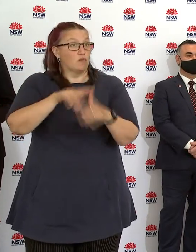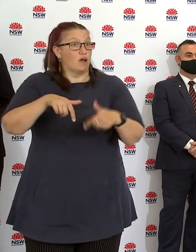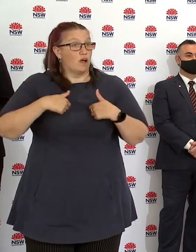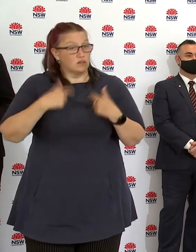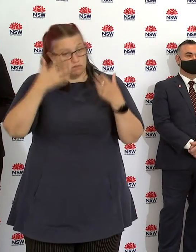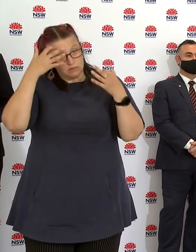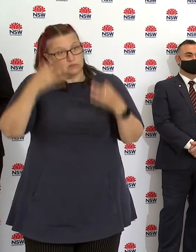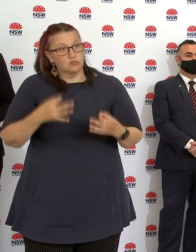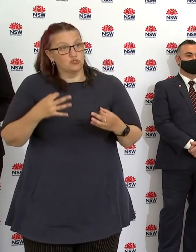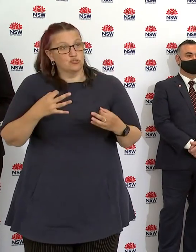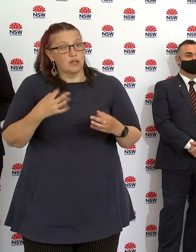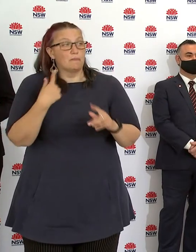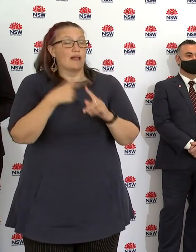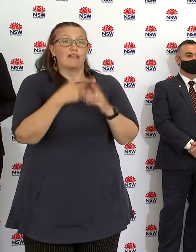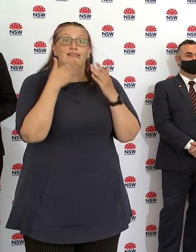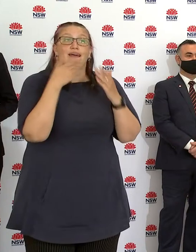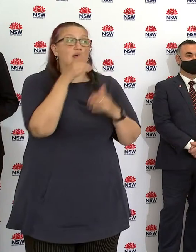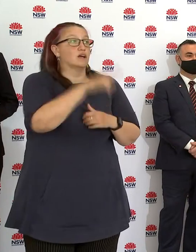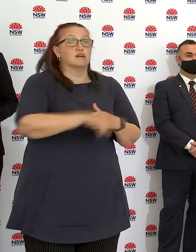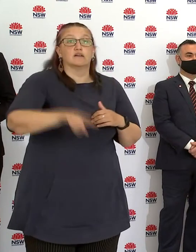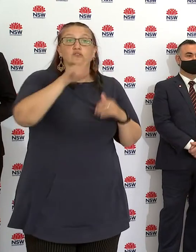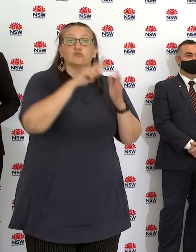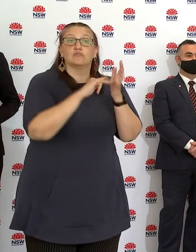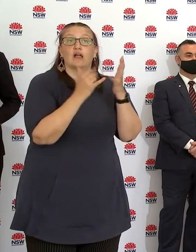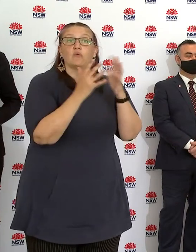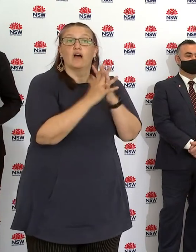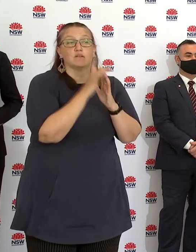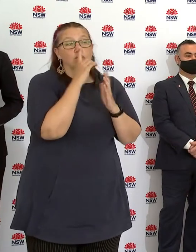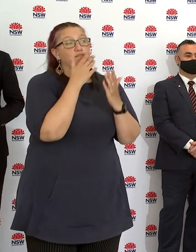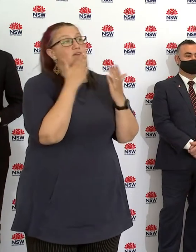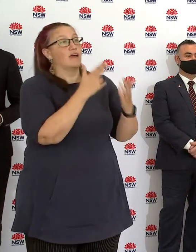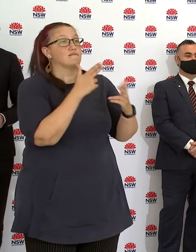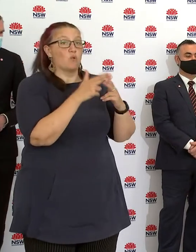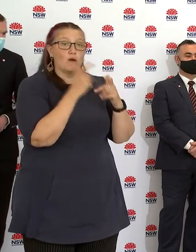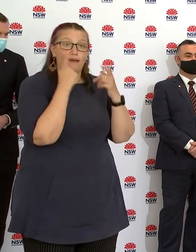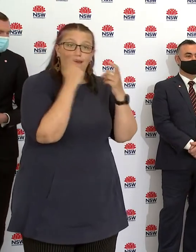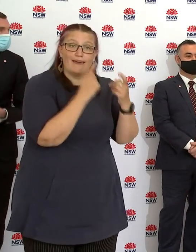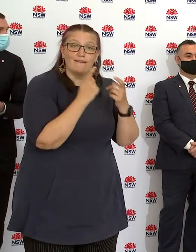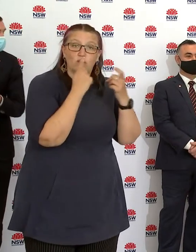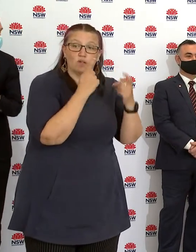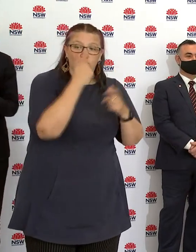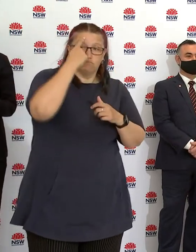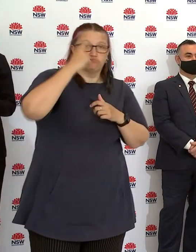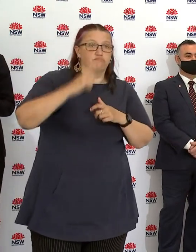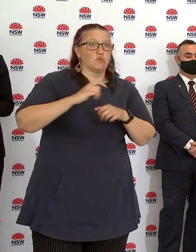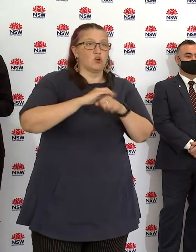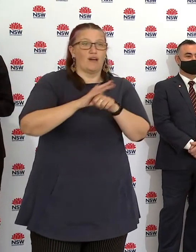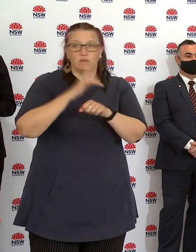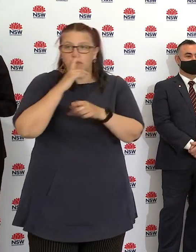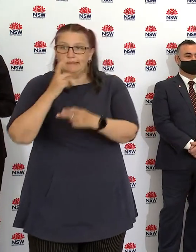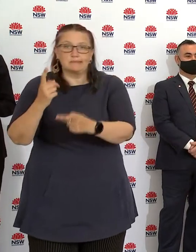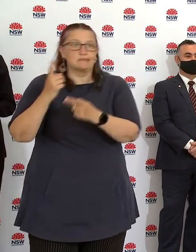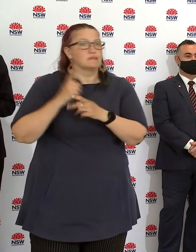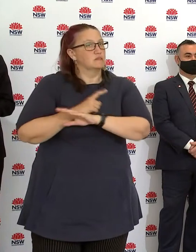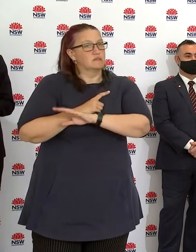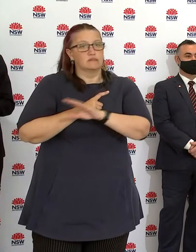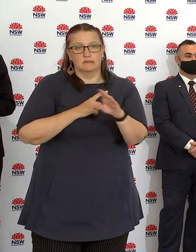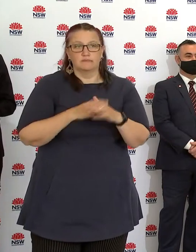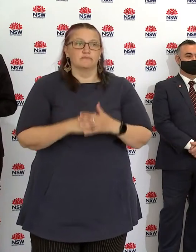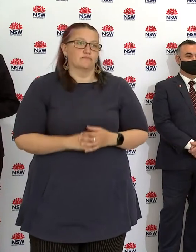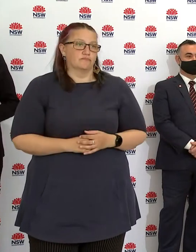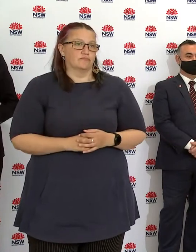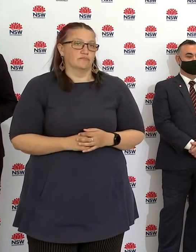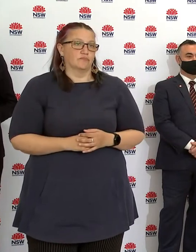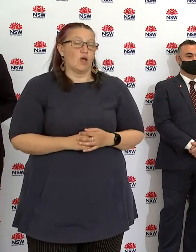managed to keep the disease out of the regions, by and large, and the regions will continue to have the existing restrictions without having to have anything